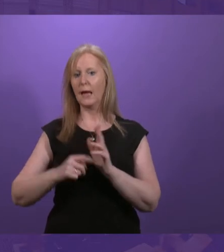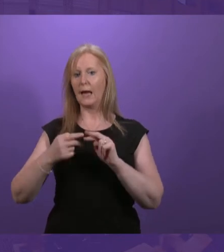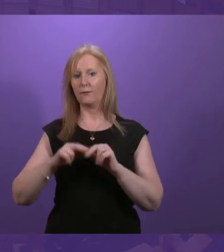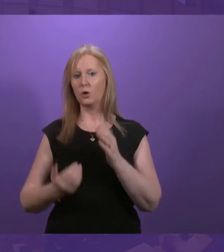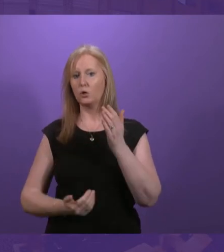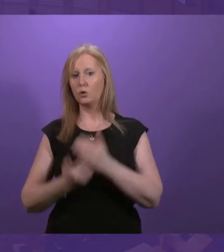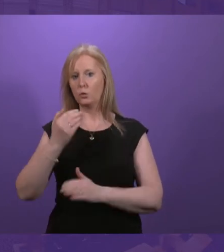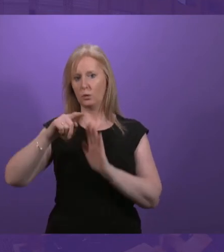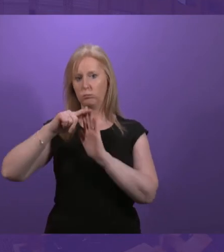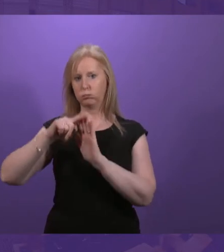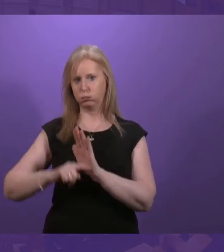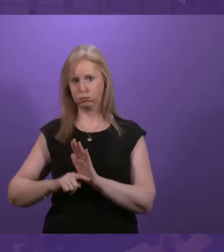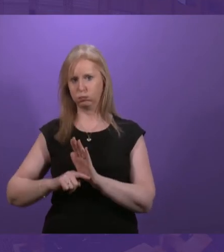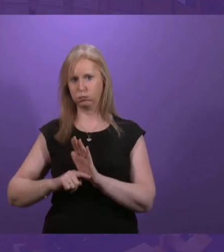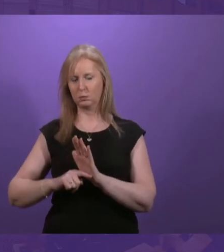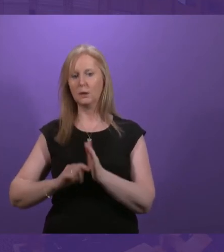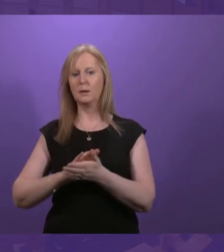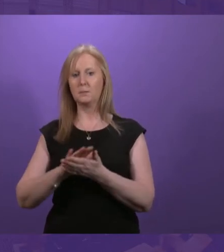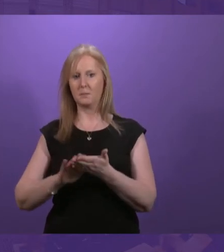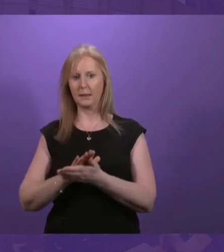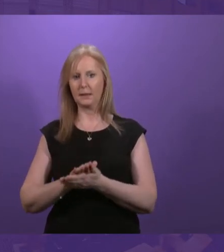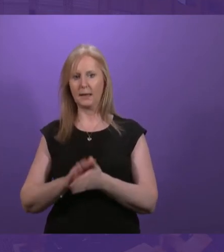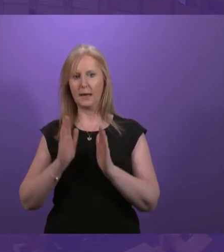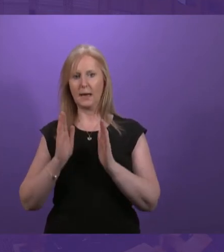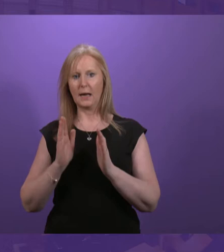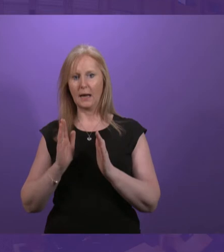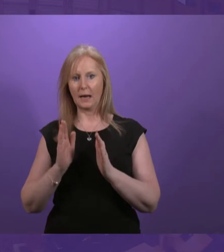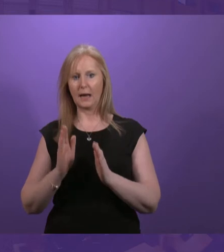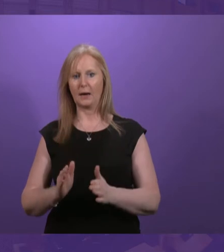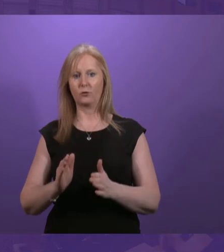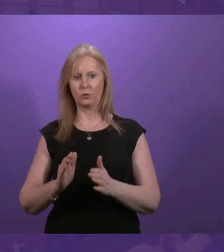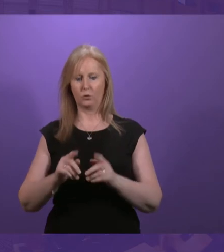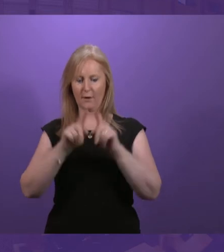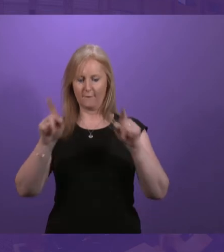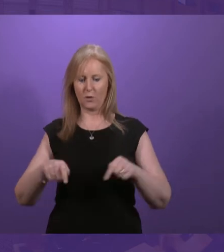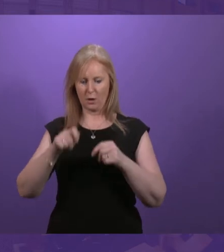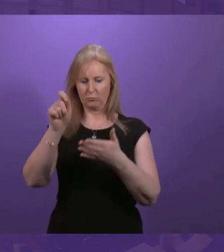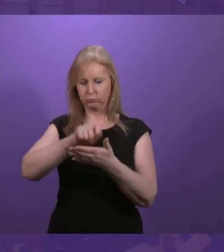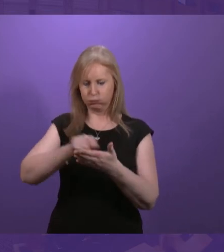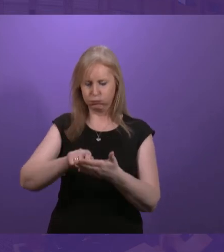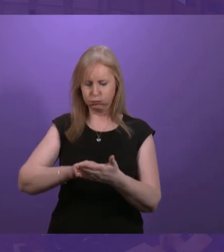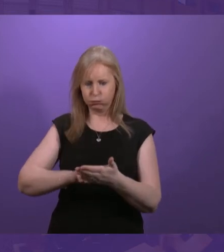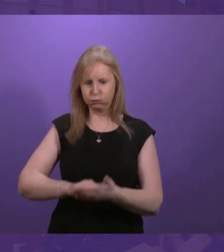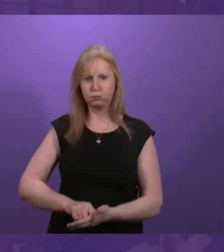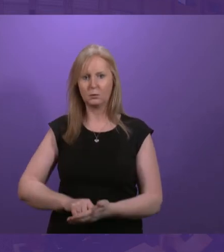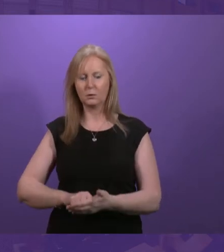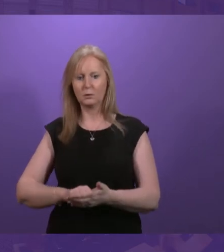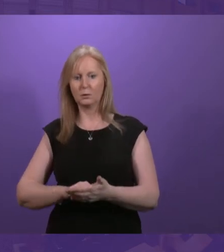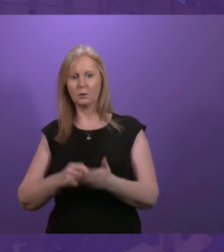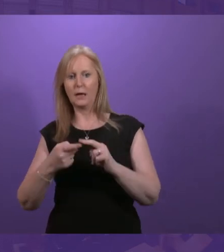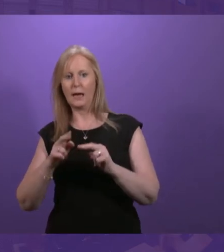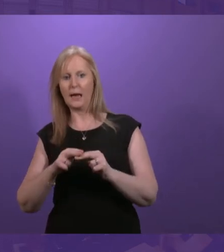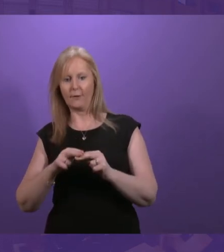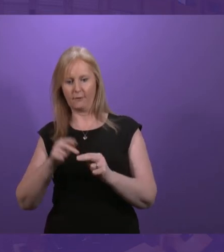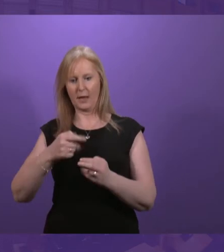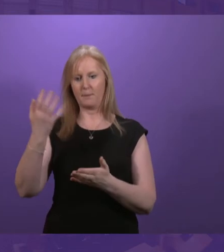the new Scottish regulations, will that not require a fresh filling out of forms to assess whether the benefit is of the right